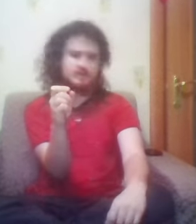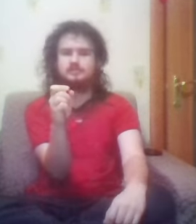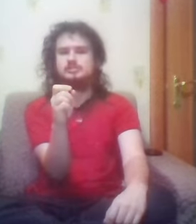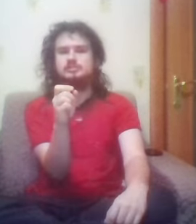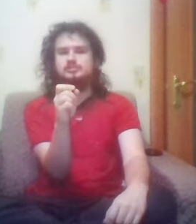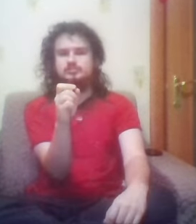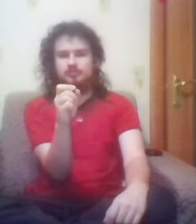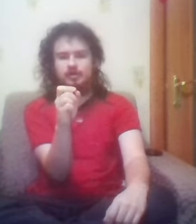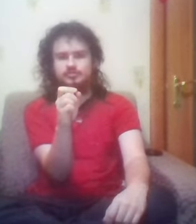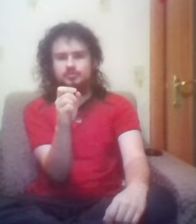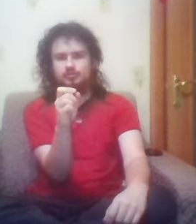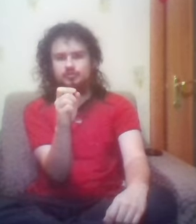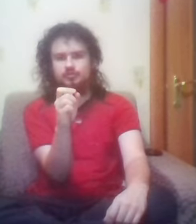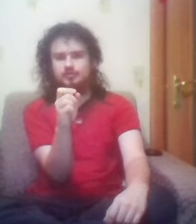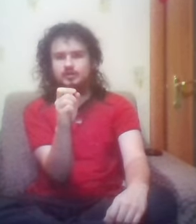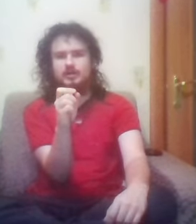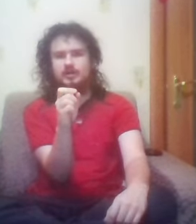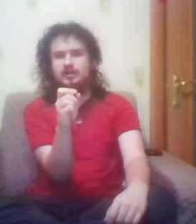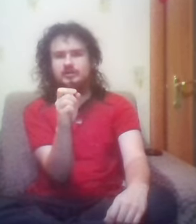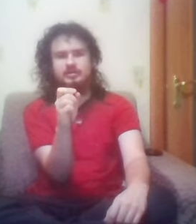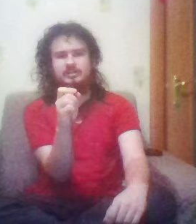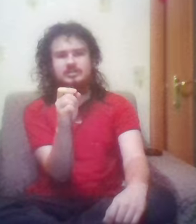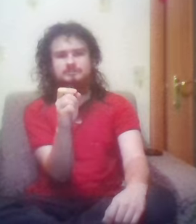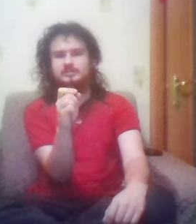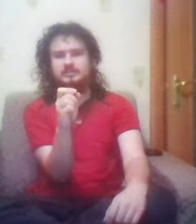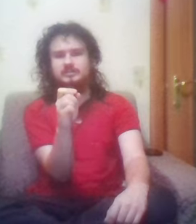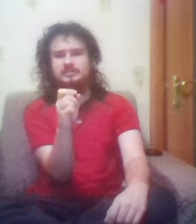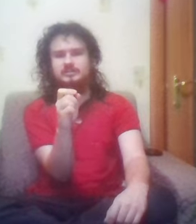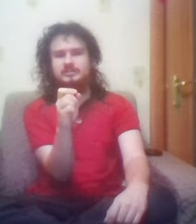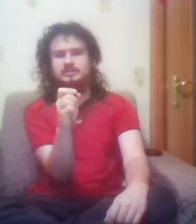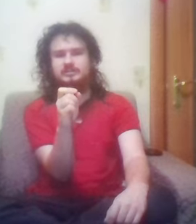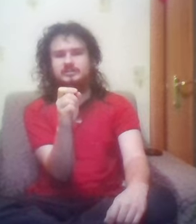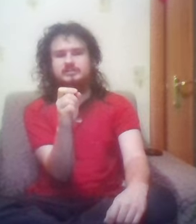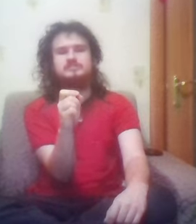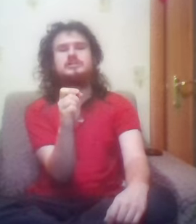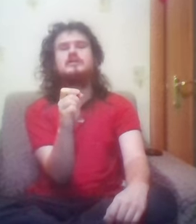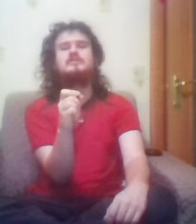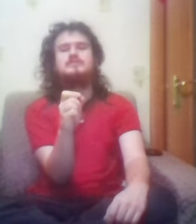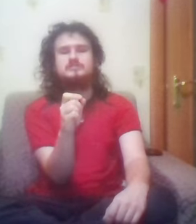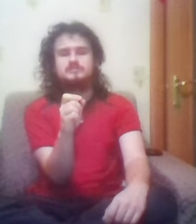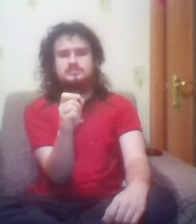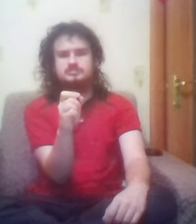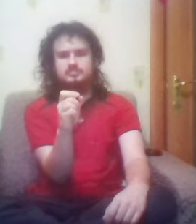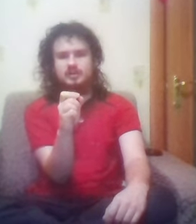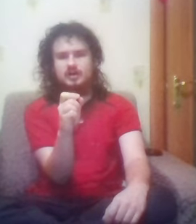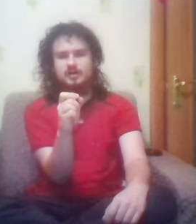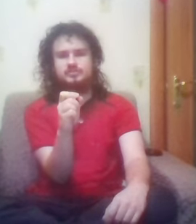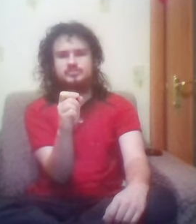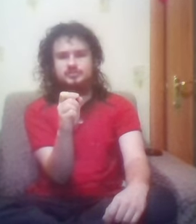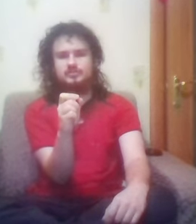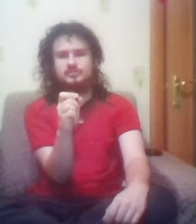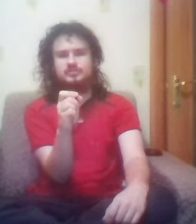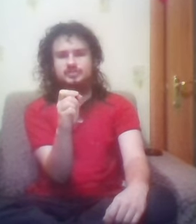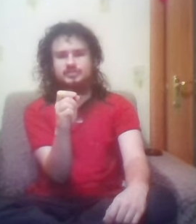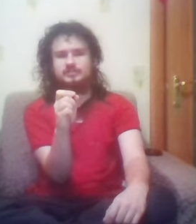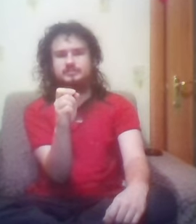Don't you worry, please Don't you leave